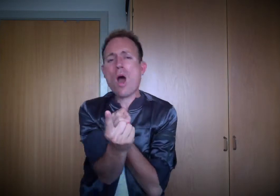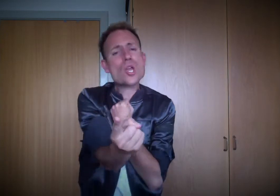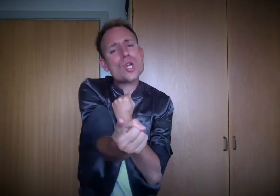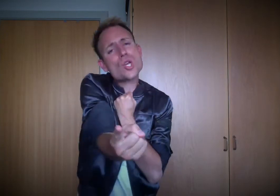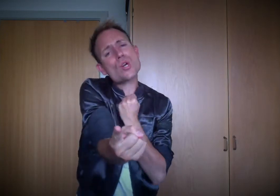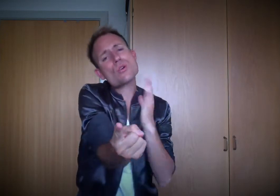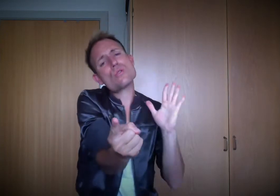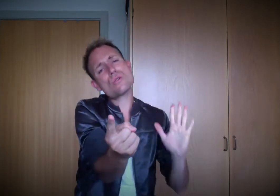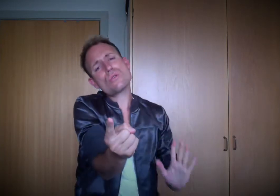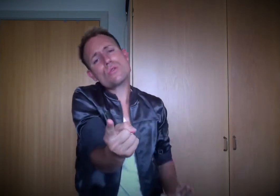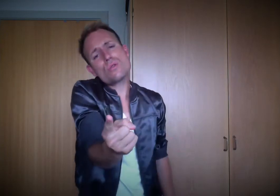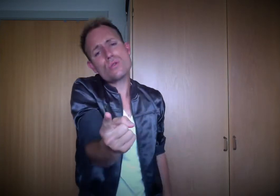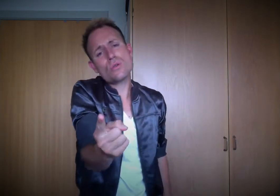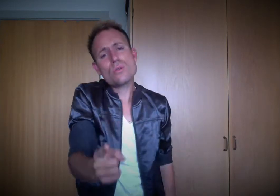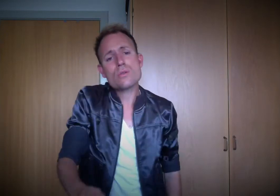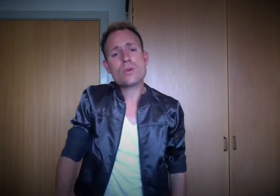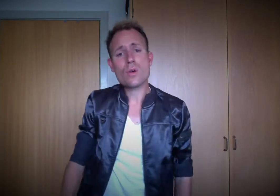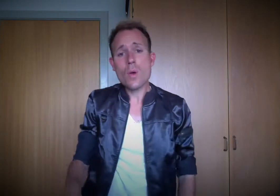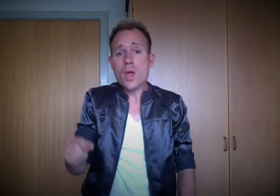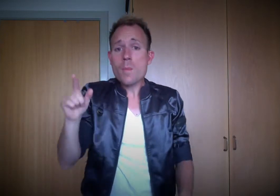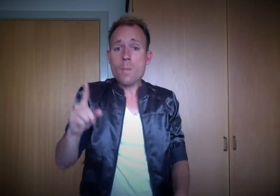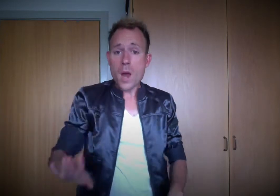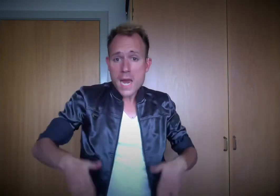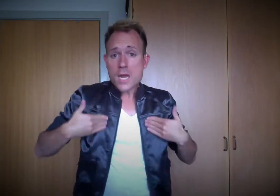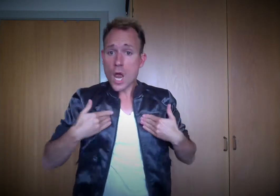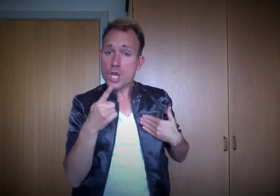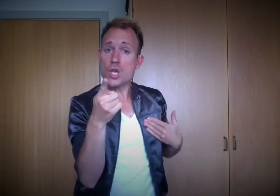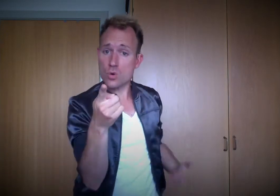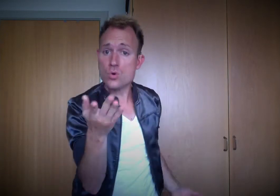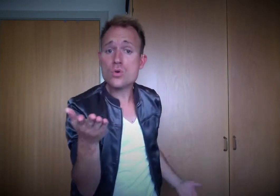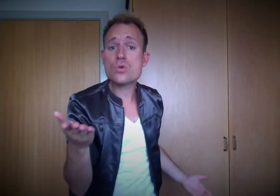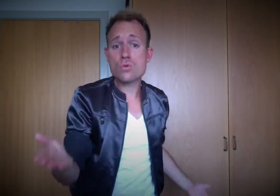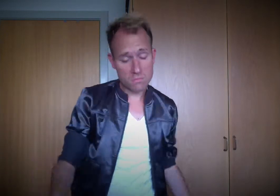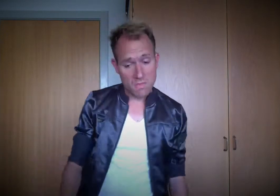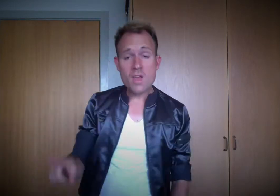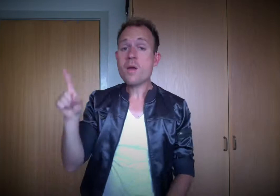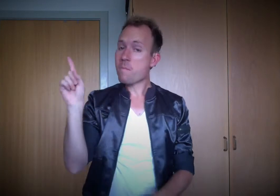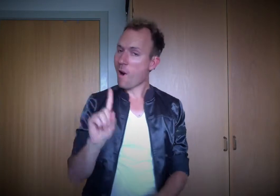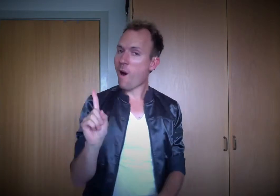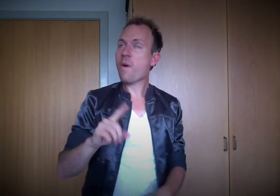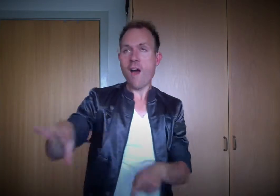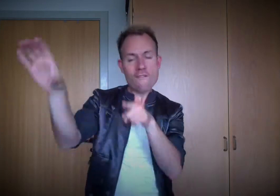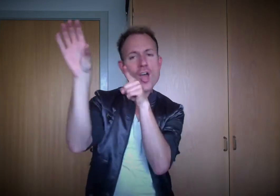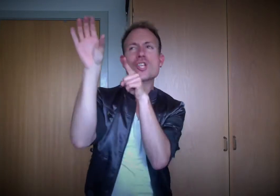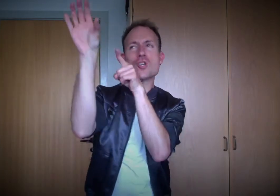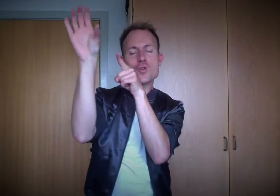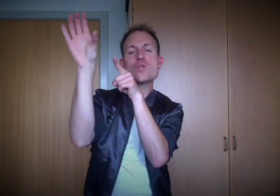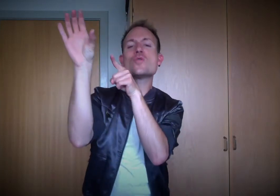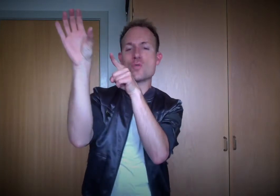you It's all up to me and you And the moment you're true